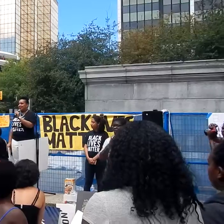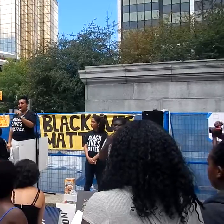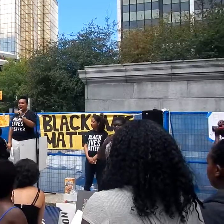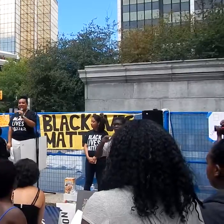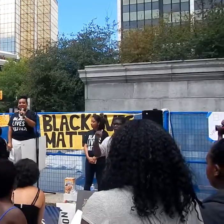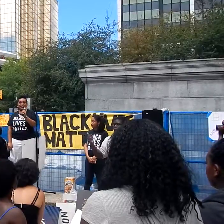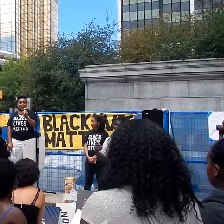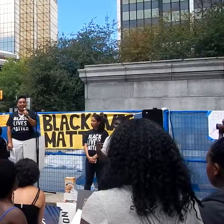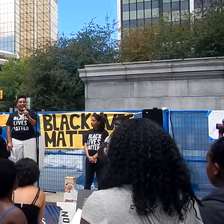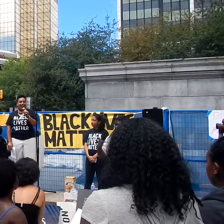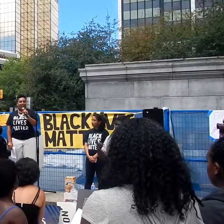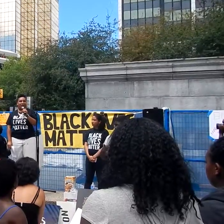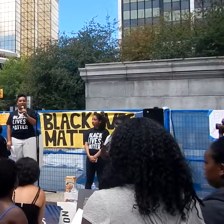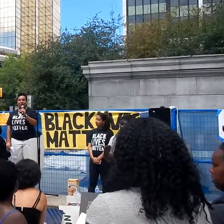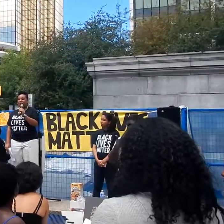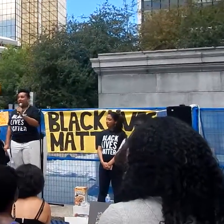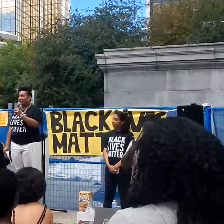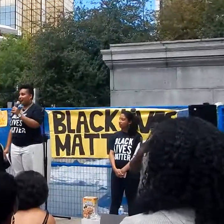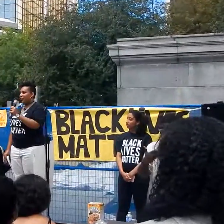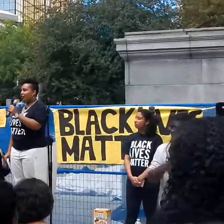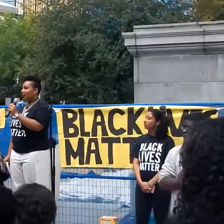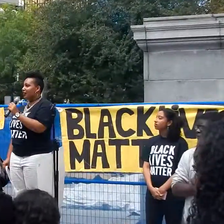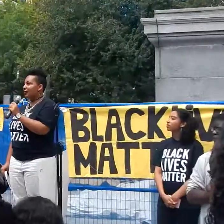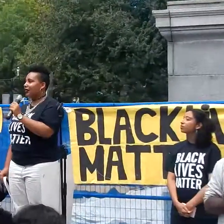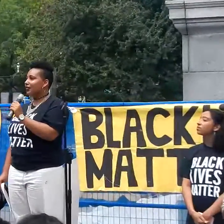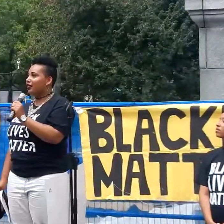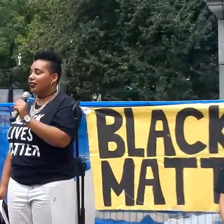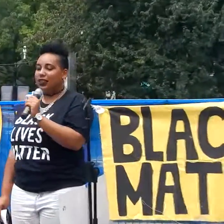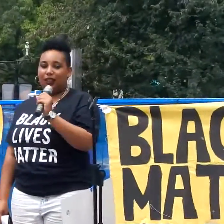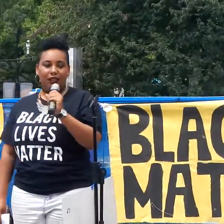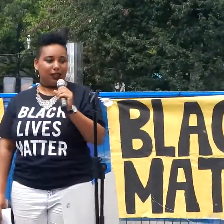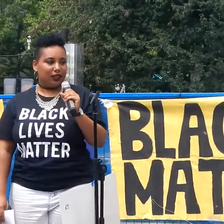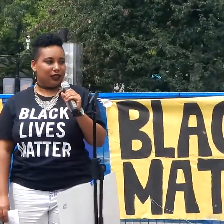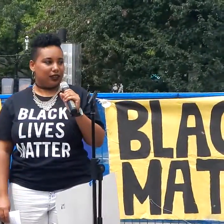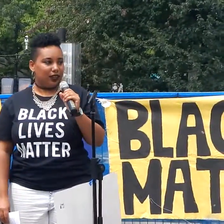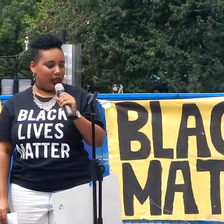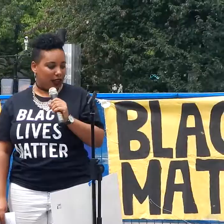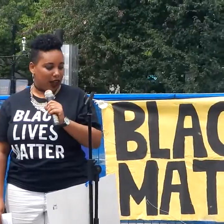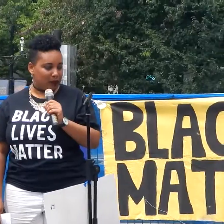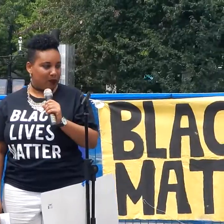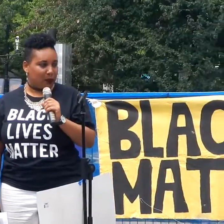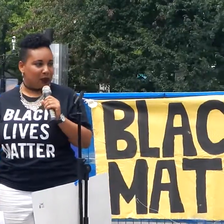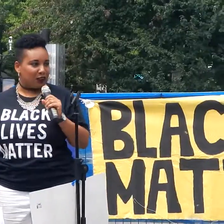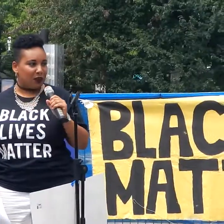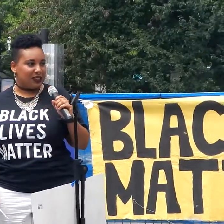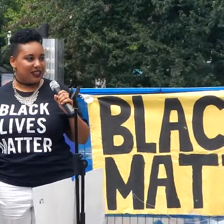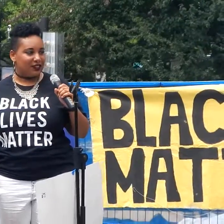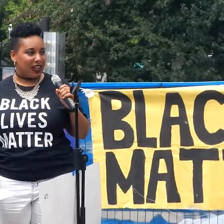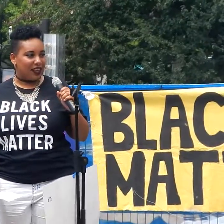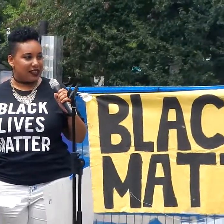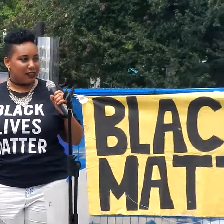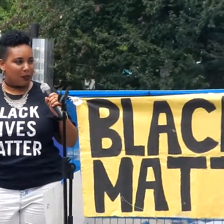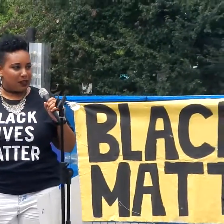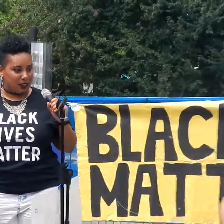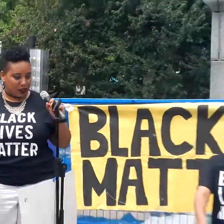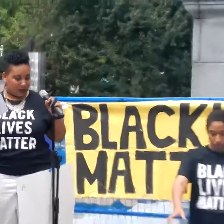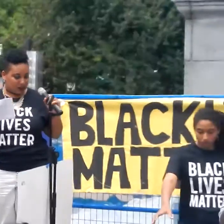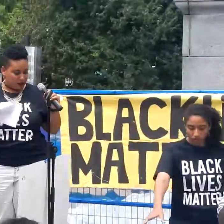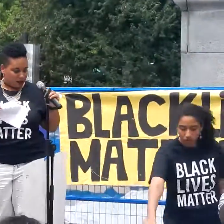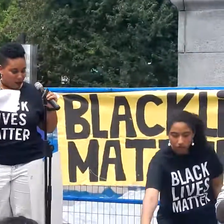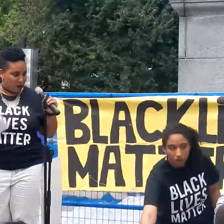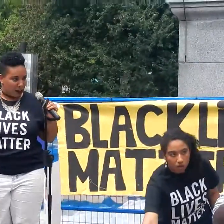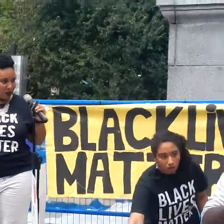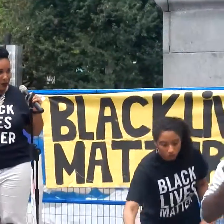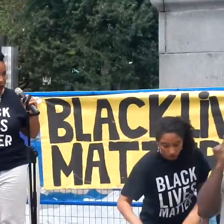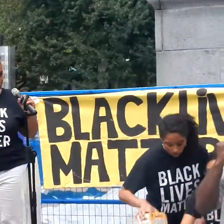to the space people are requesting if the ASL interpreter could